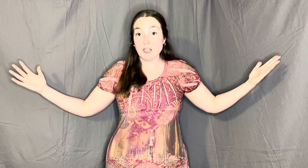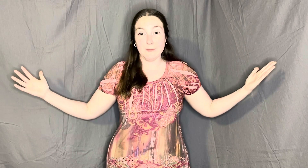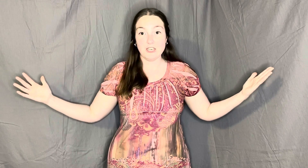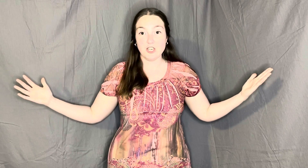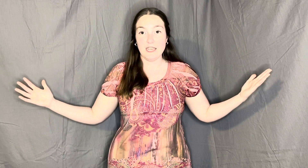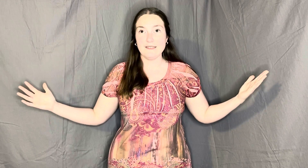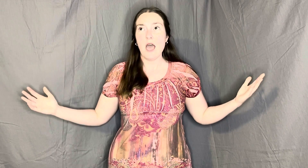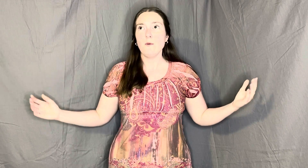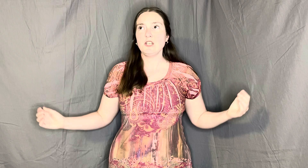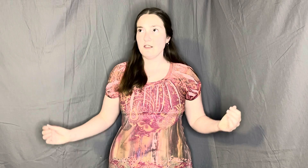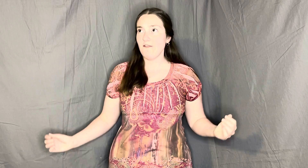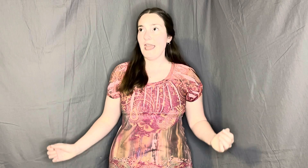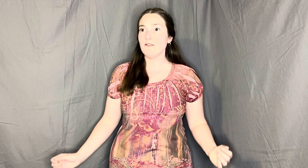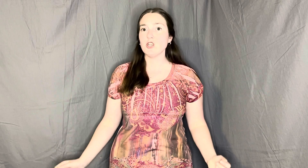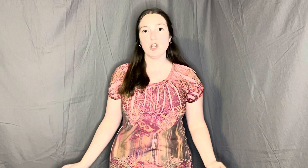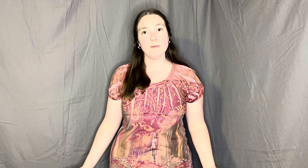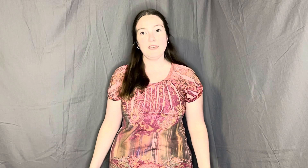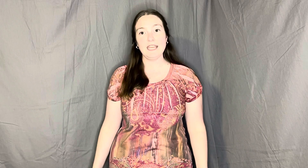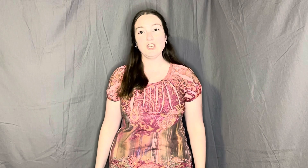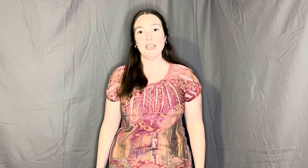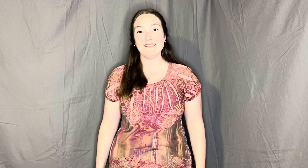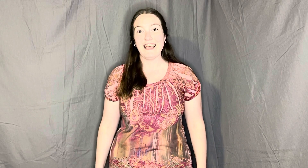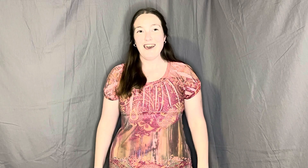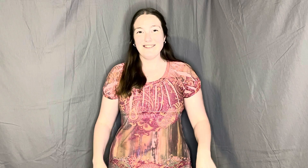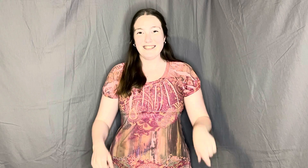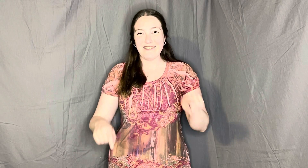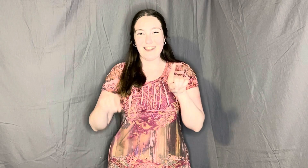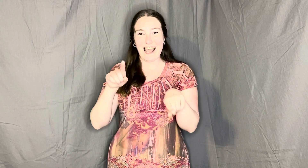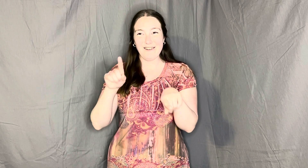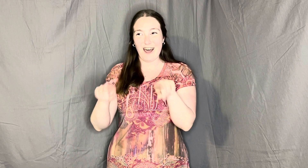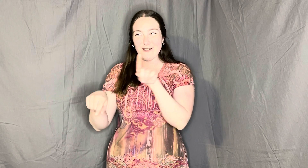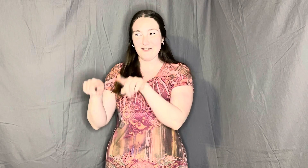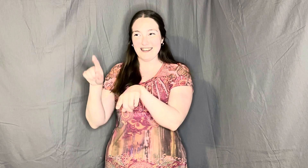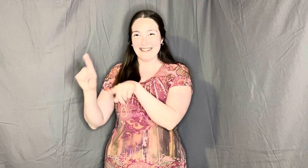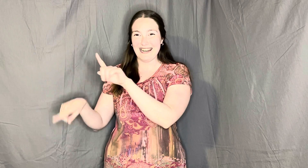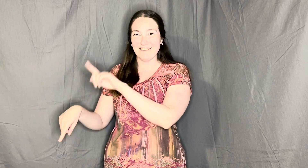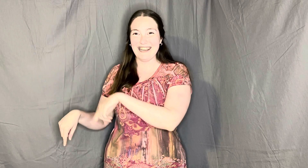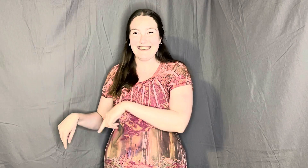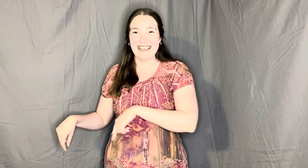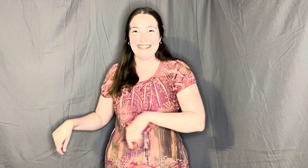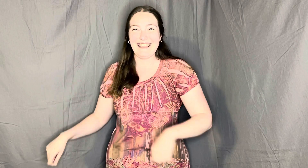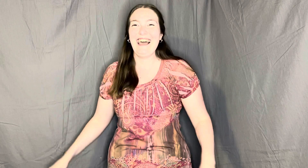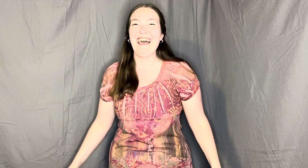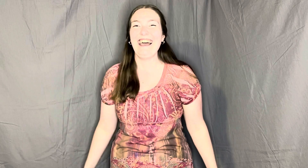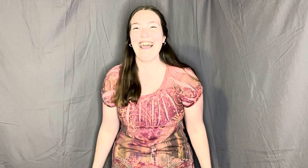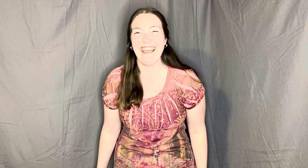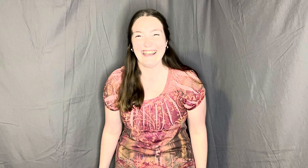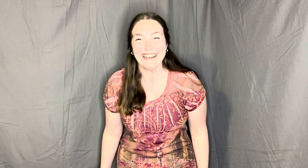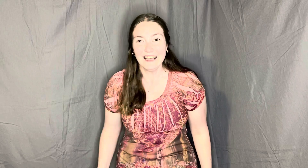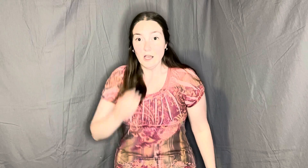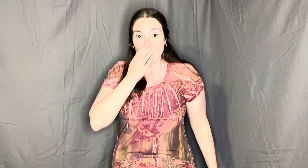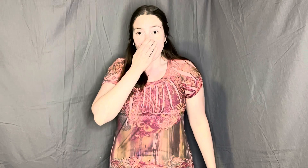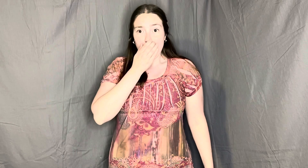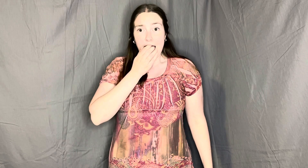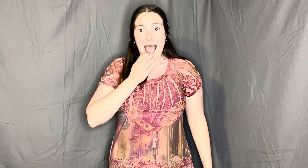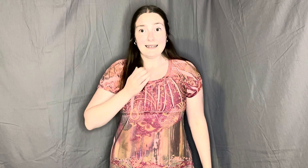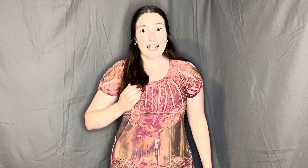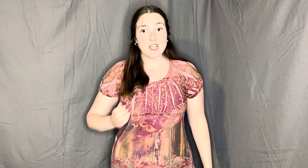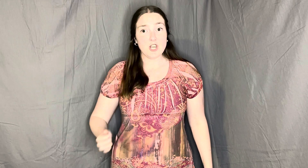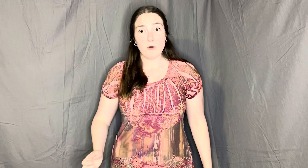species. Which is a favorite term of Nietzsche's, who is the great-grandfather of Christina Ricci's. And I joke,